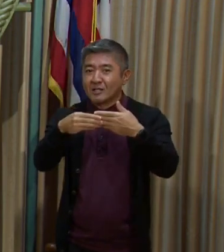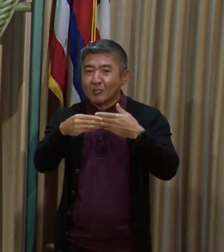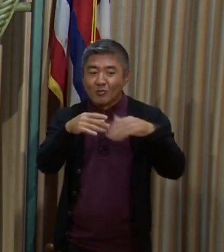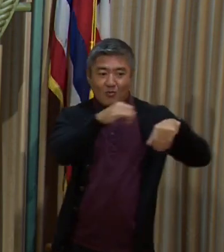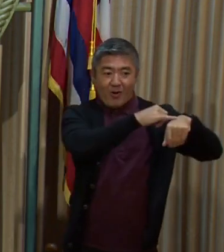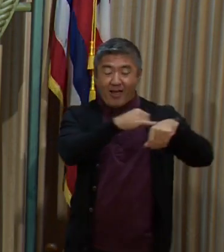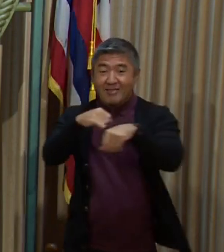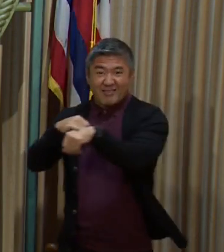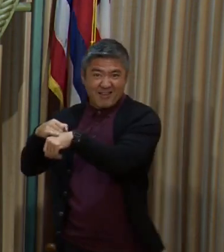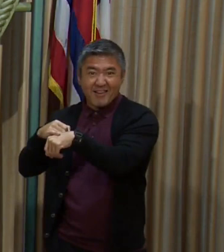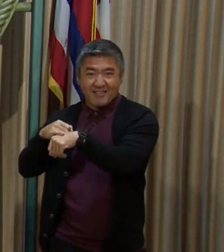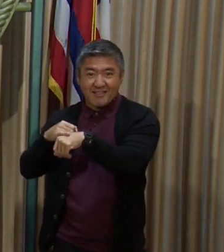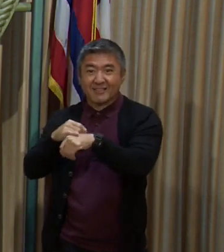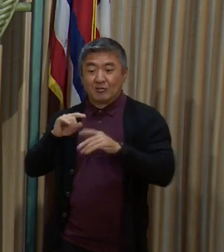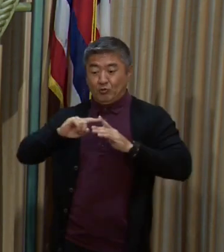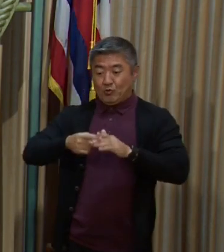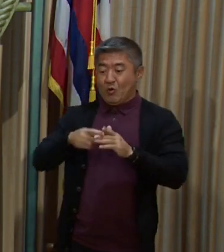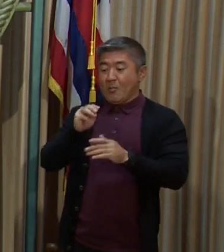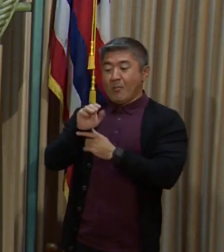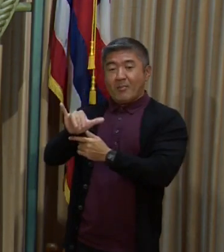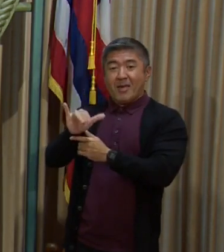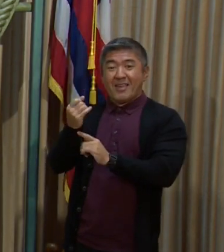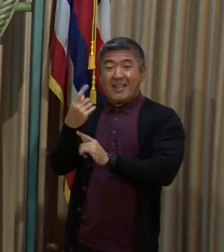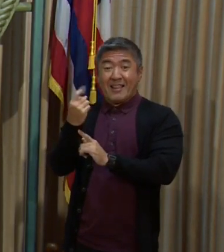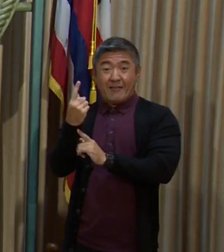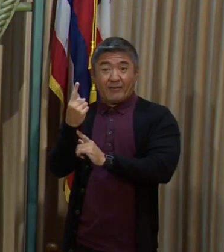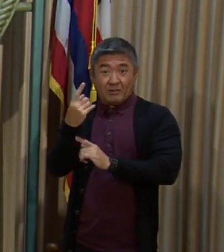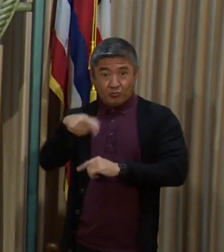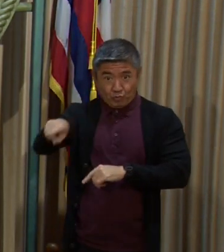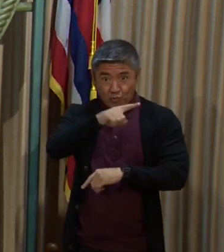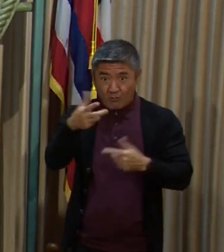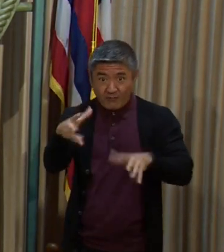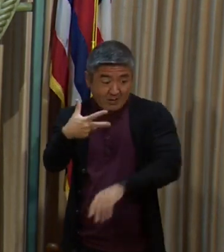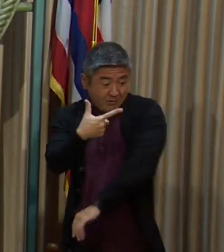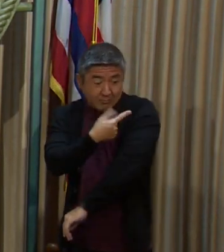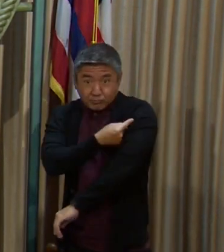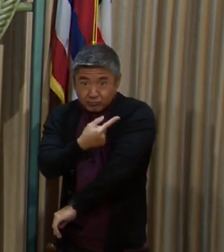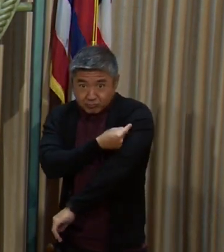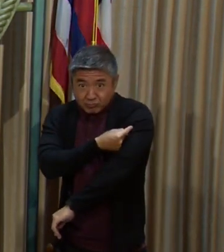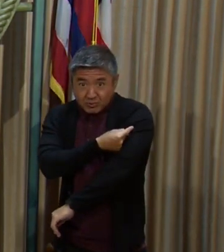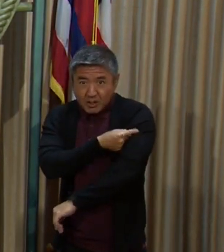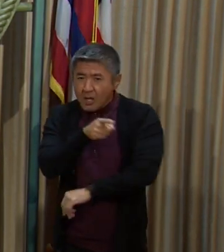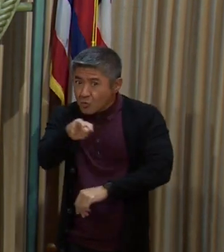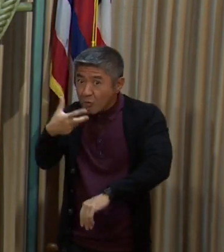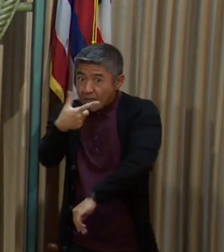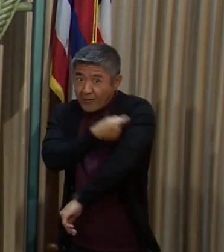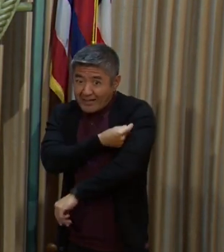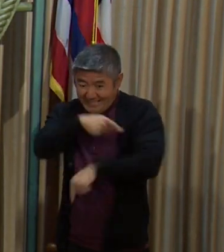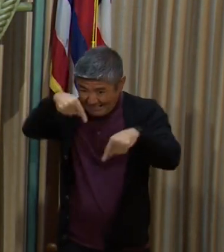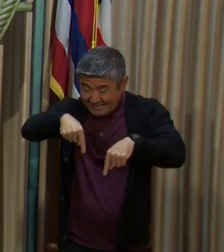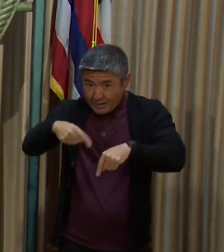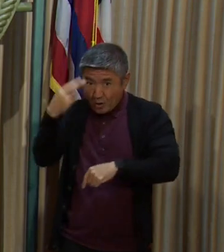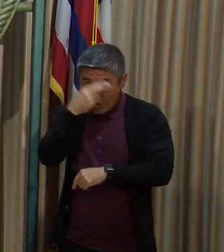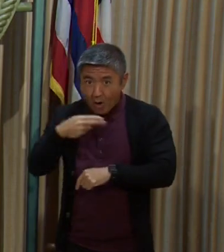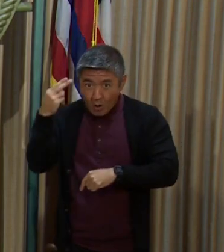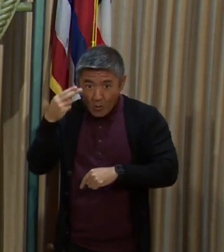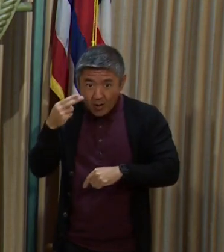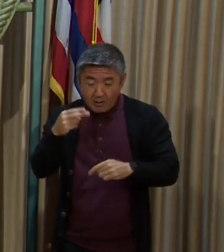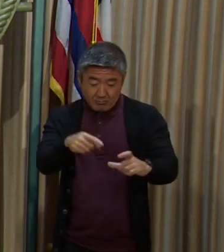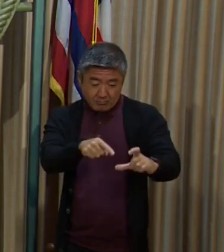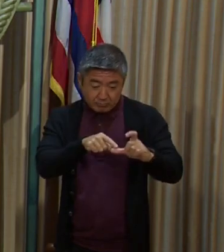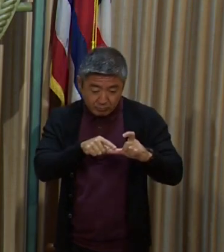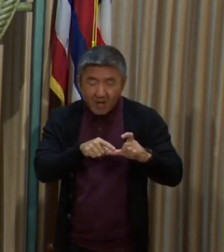11th, fully vaccinated travelers who received their vaccine in Hawaii may travel inter